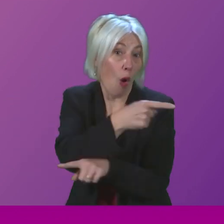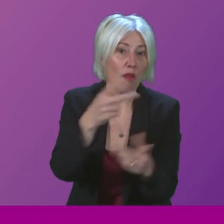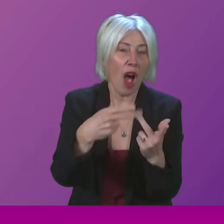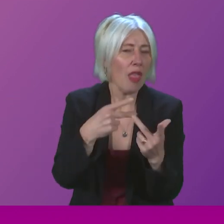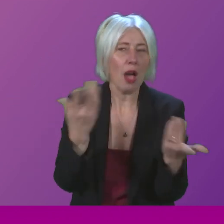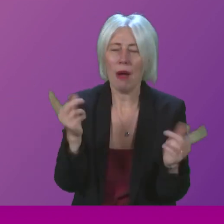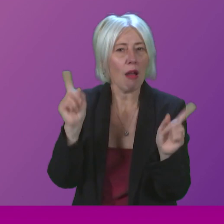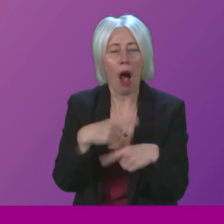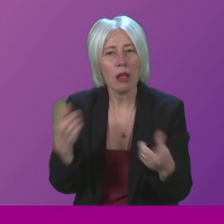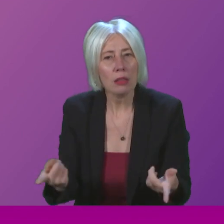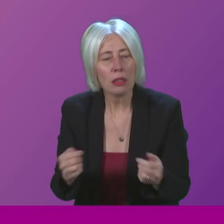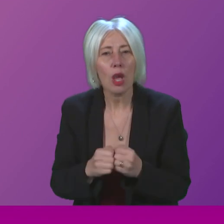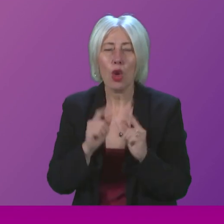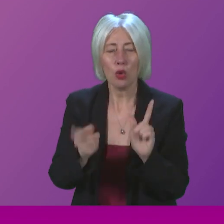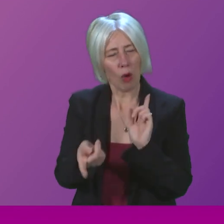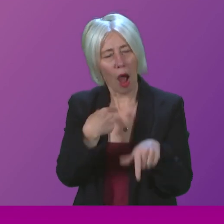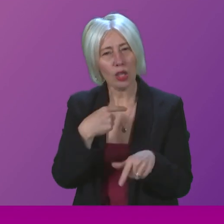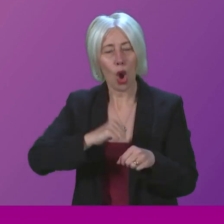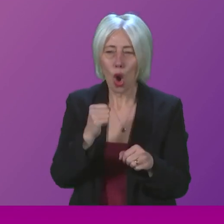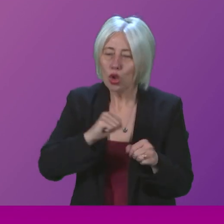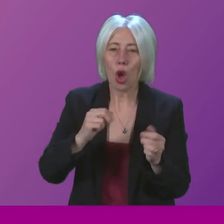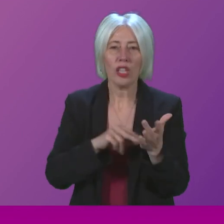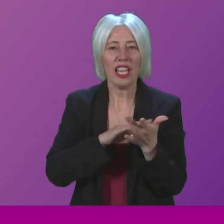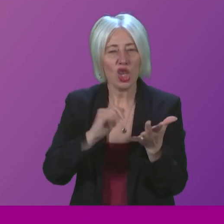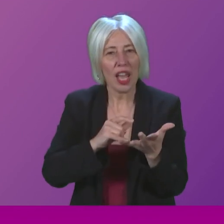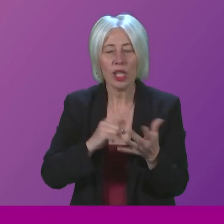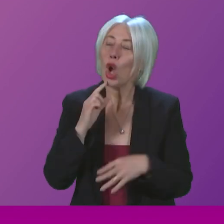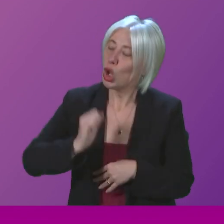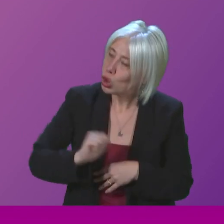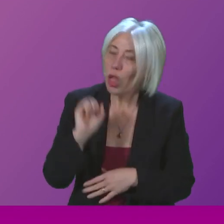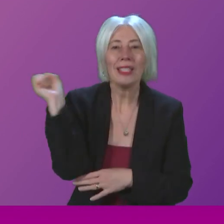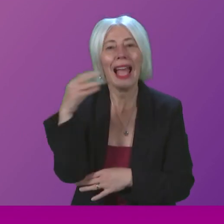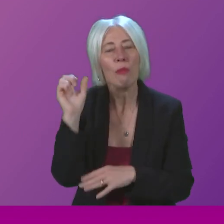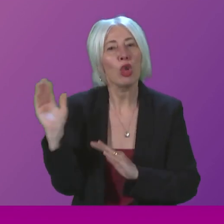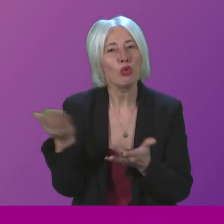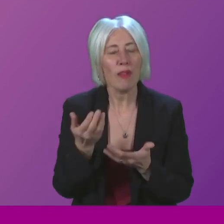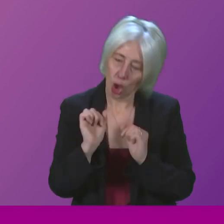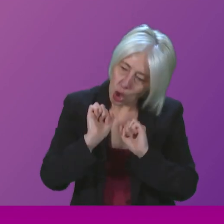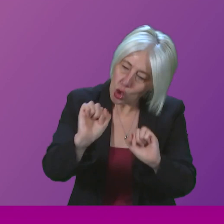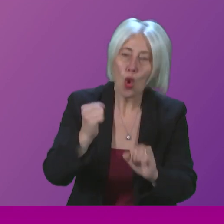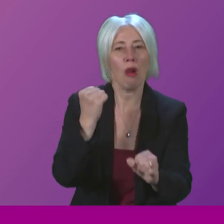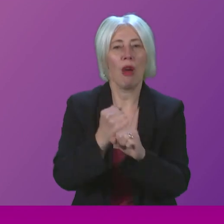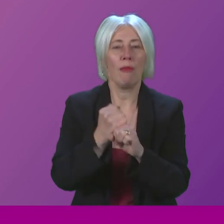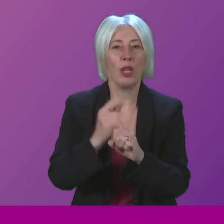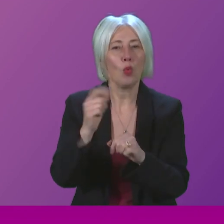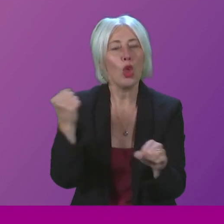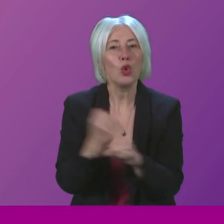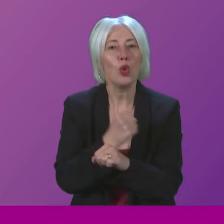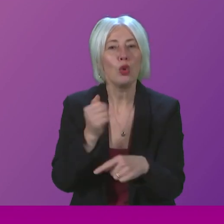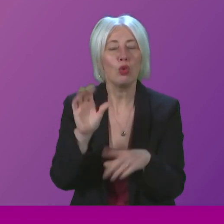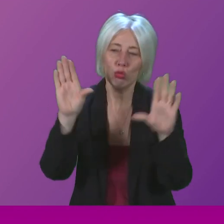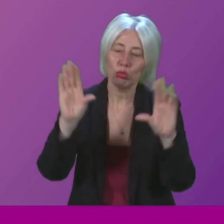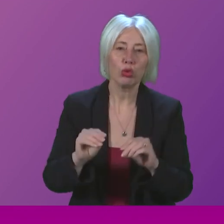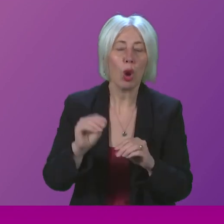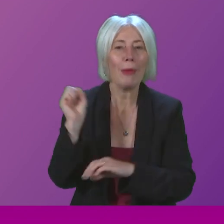answer about Scotland's NHS and about Scotland's ambulances, can you tell us what your government is doing to prevent ambulances being